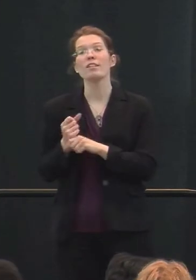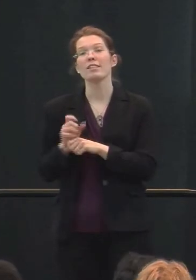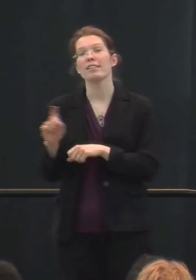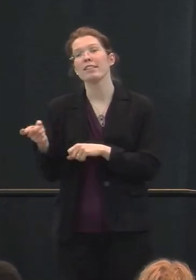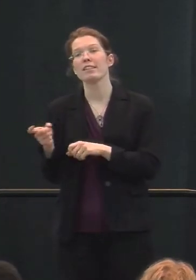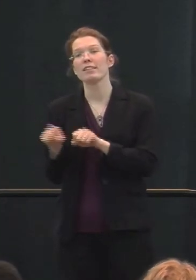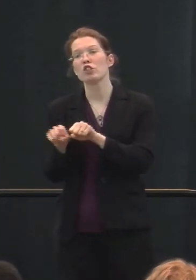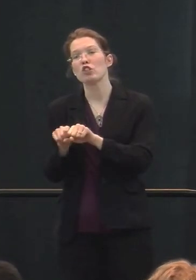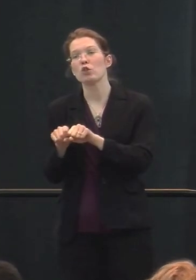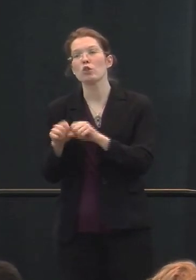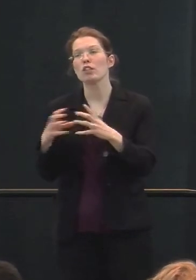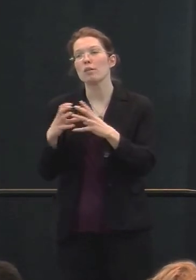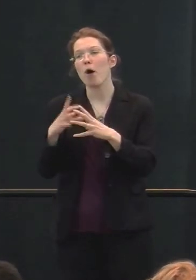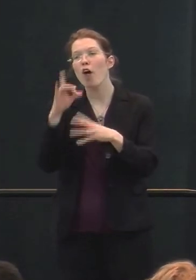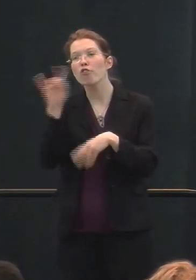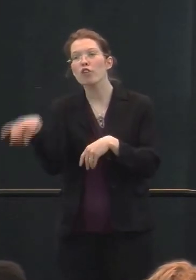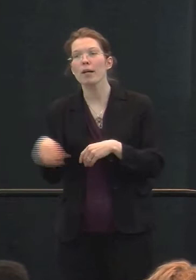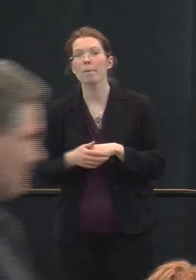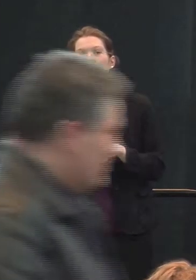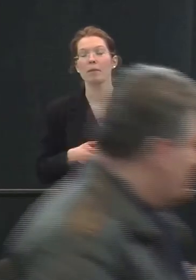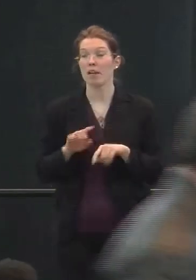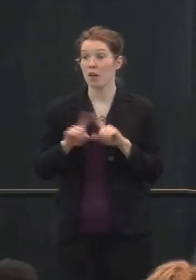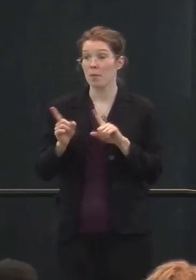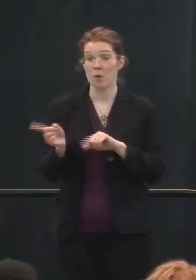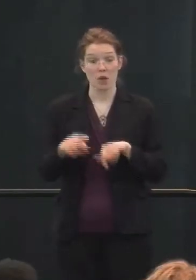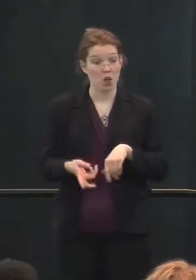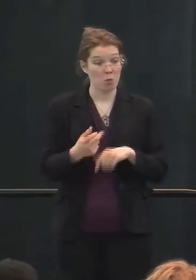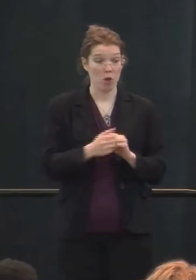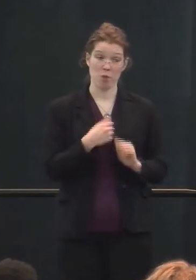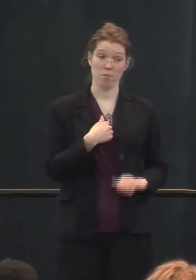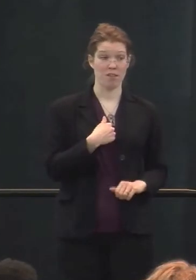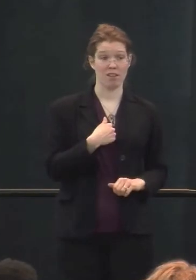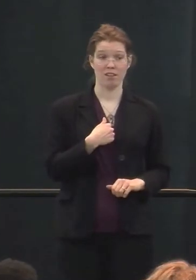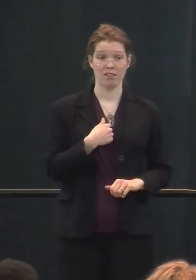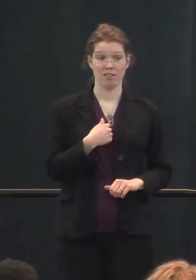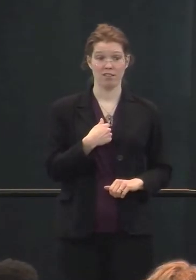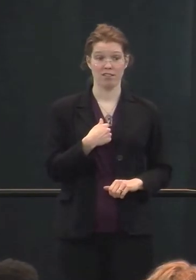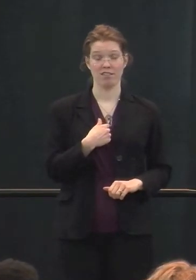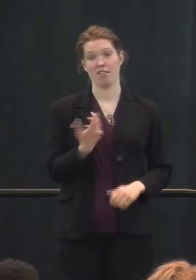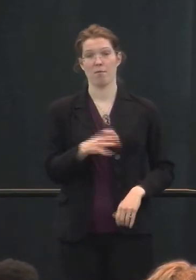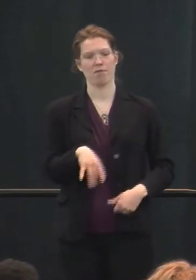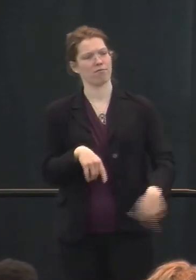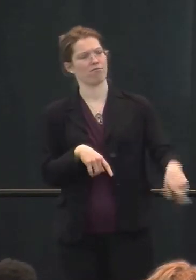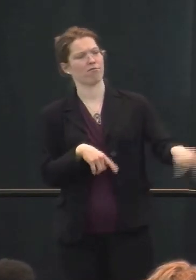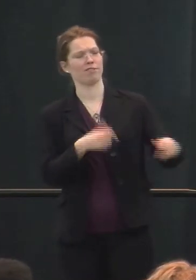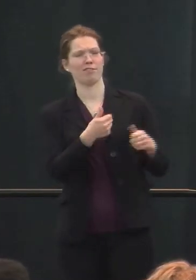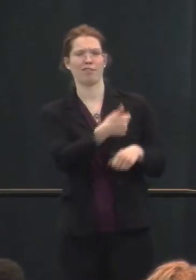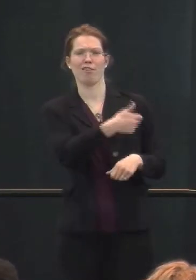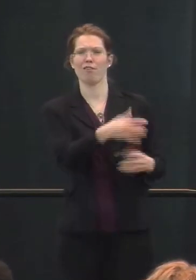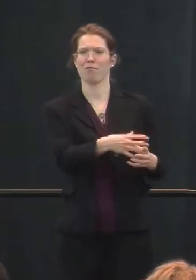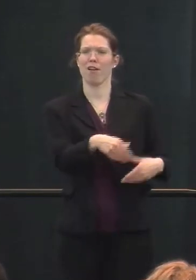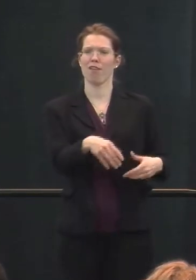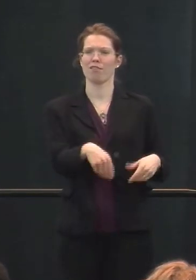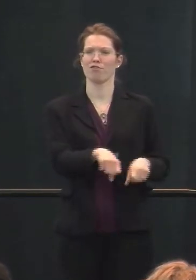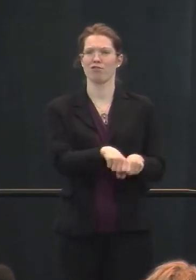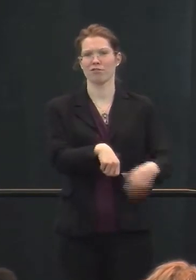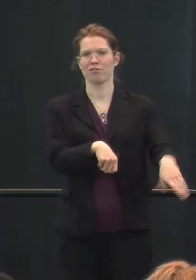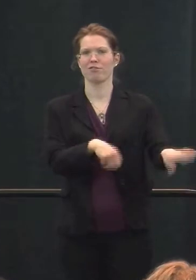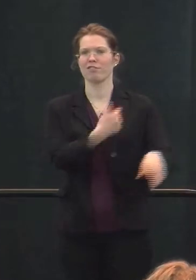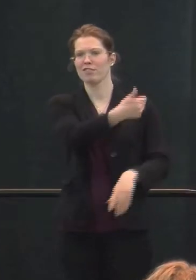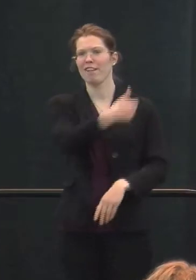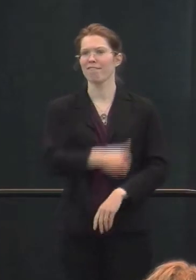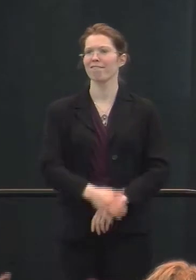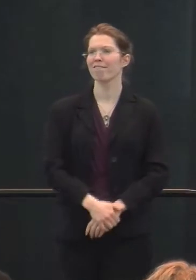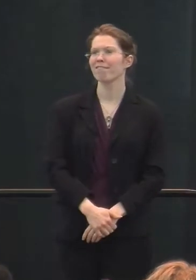Jeffrey's shoes and his ball for him. But when he goes bowling with me, I make him go get his own ball. That's right.